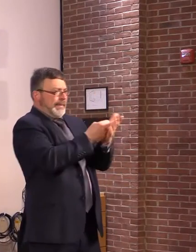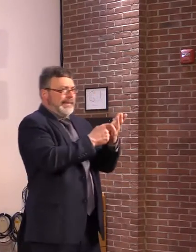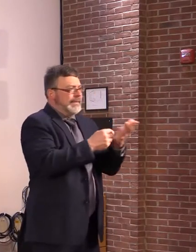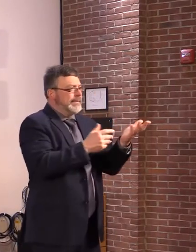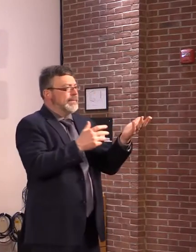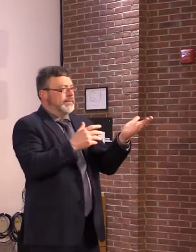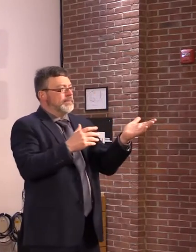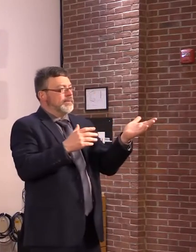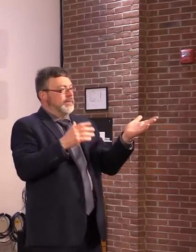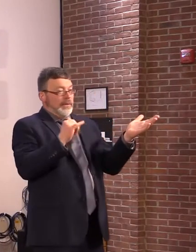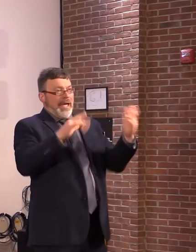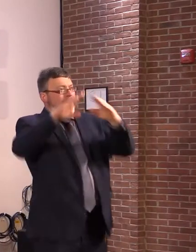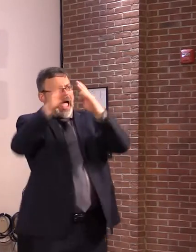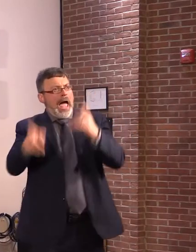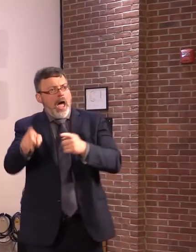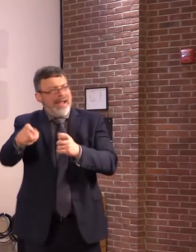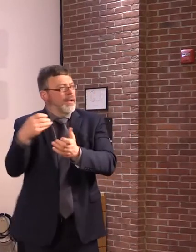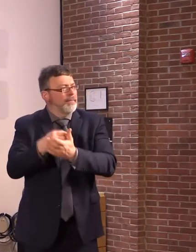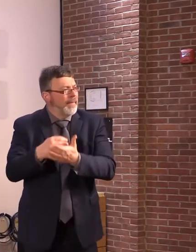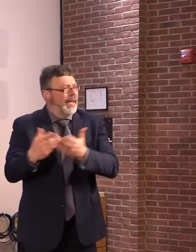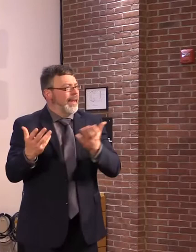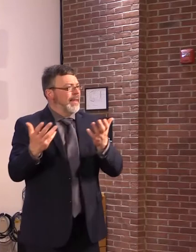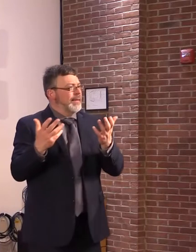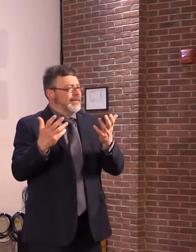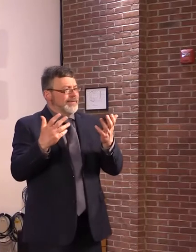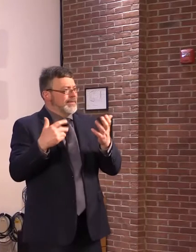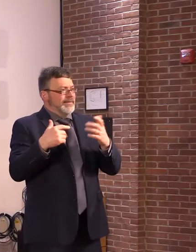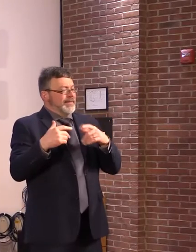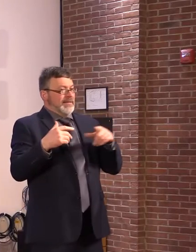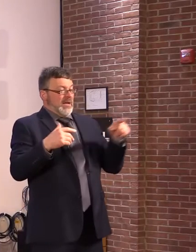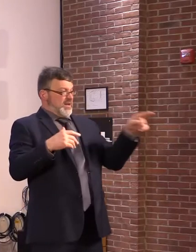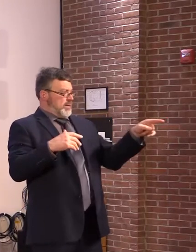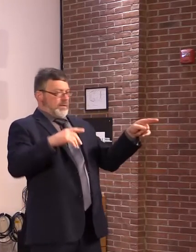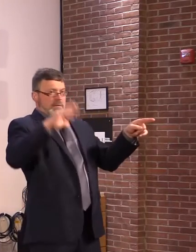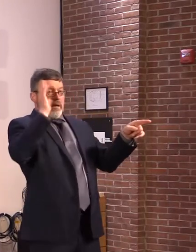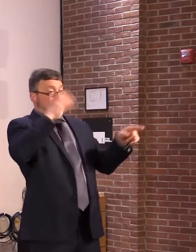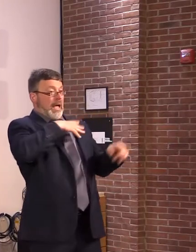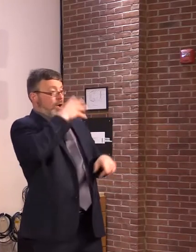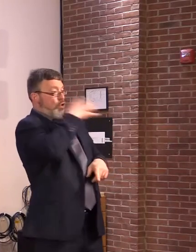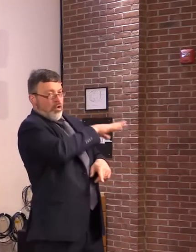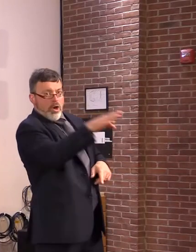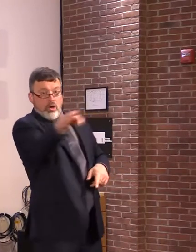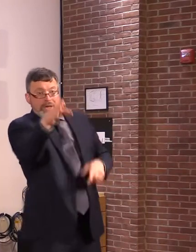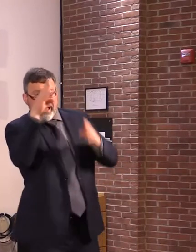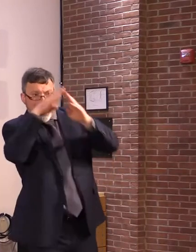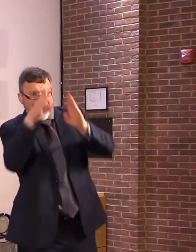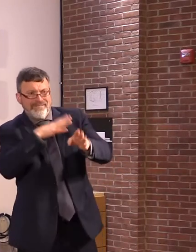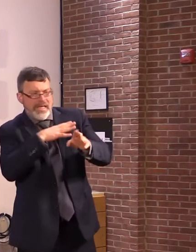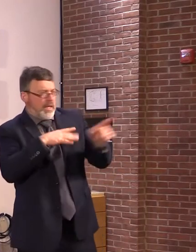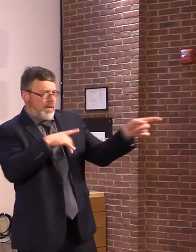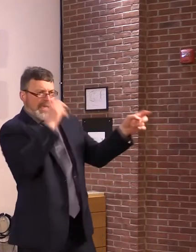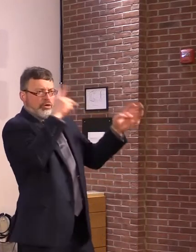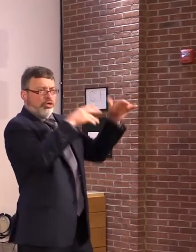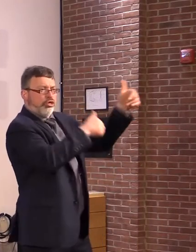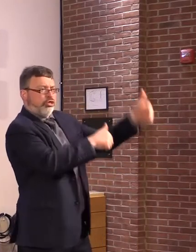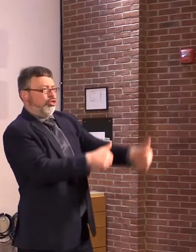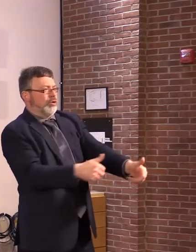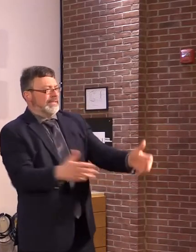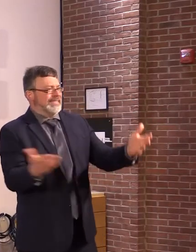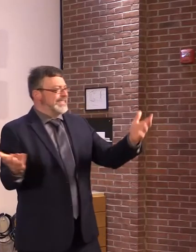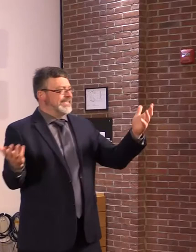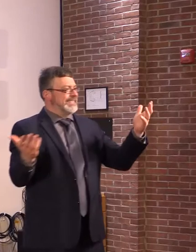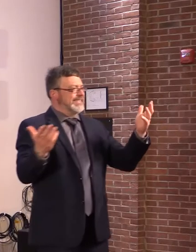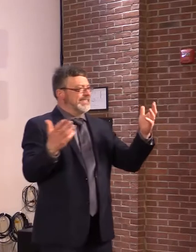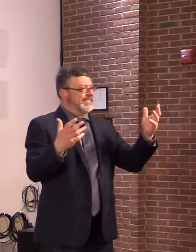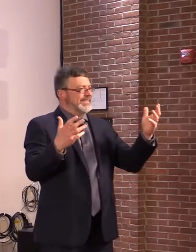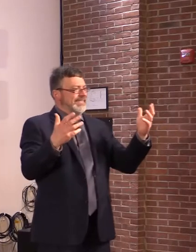fear is that we're just adding to it. Like to not taking away from some, but just adding to other areas. And we'll